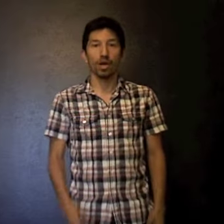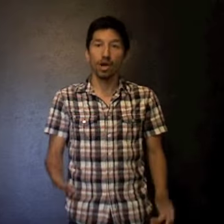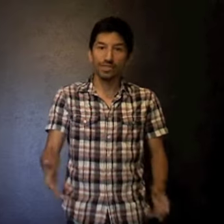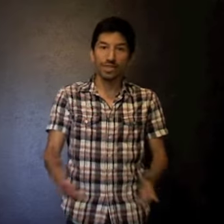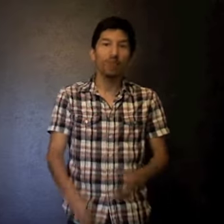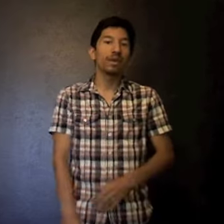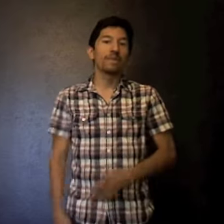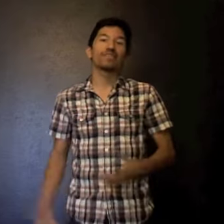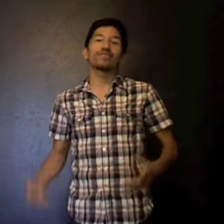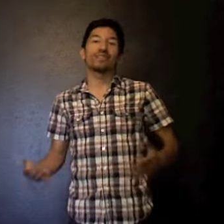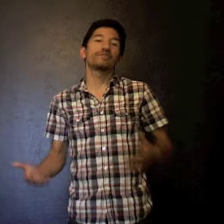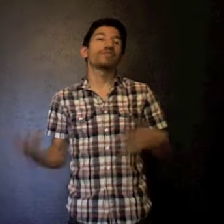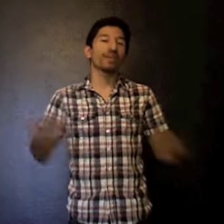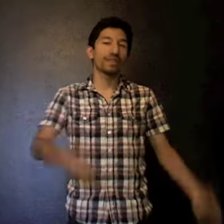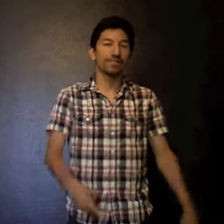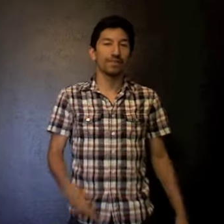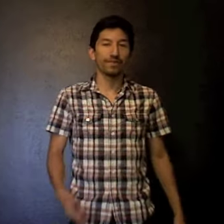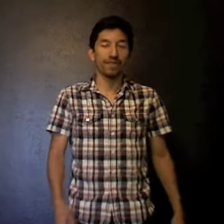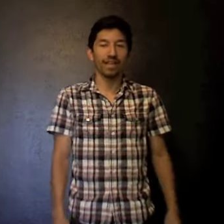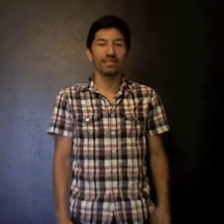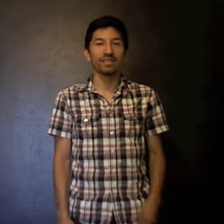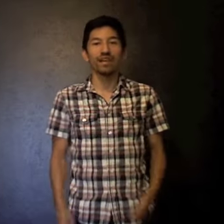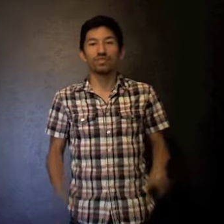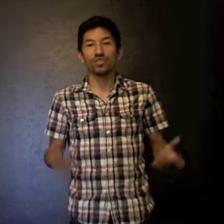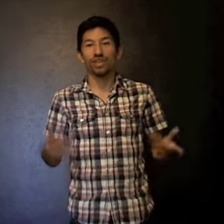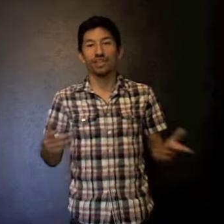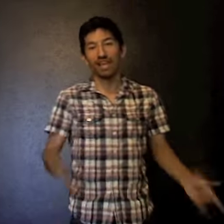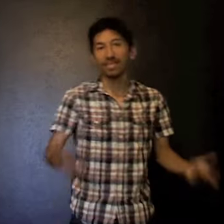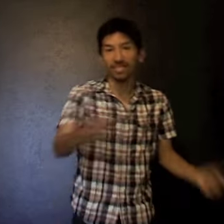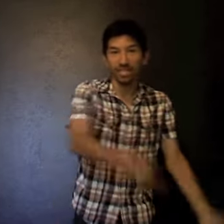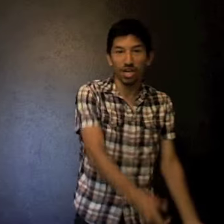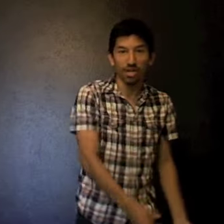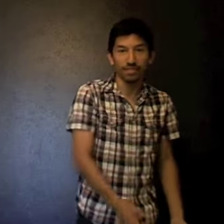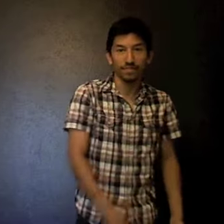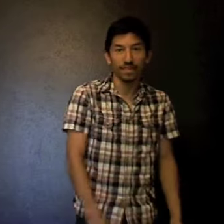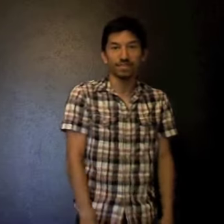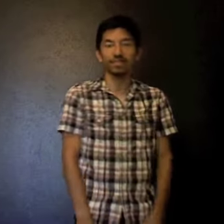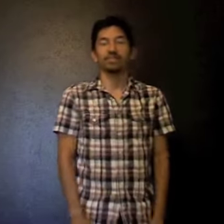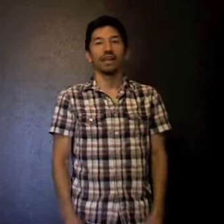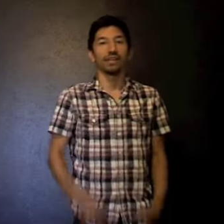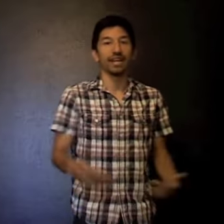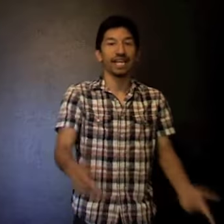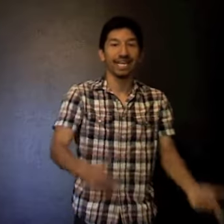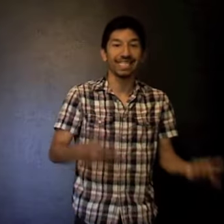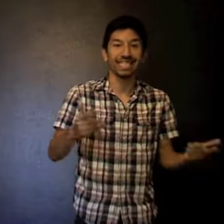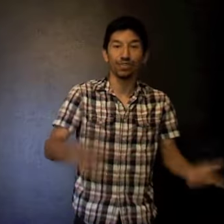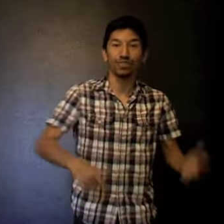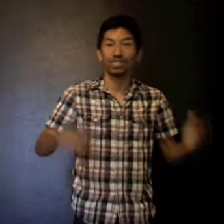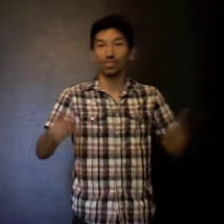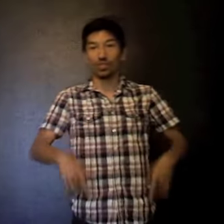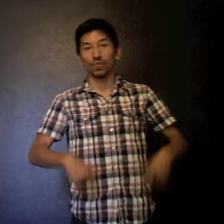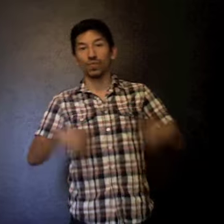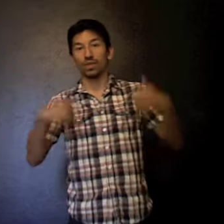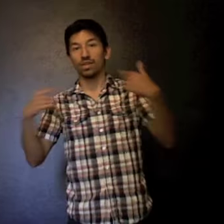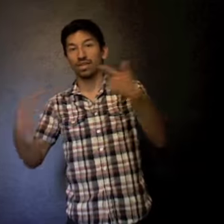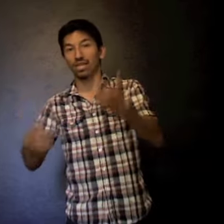Also, make sure that you share this with your friends so then they can see the awesomeness and then I can continue to do the